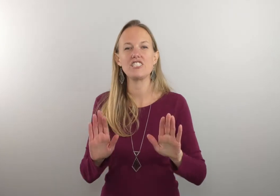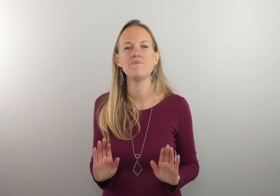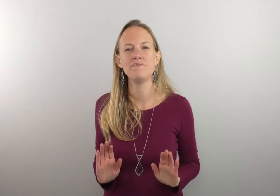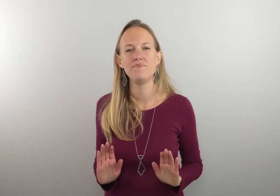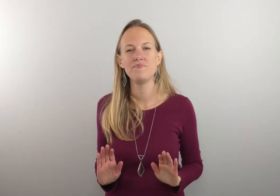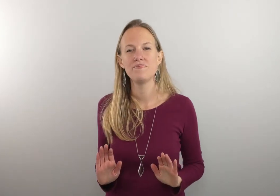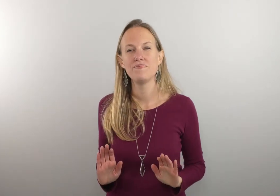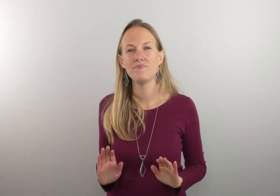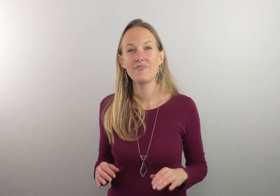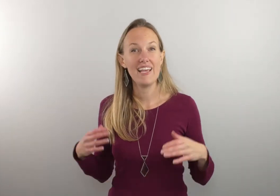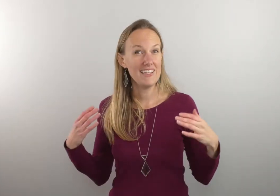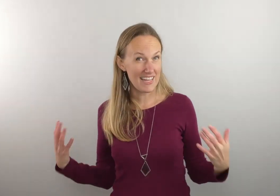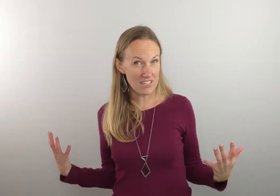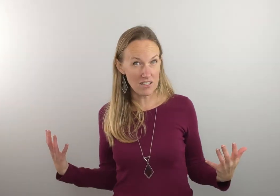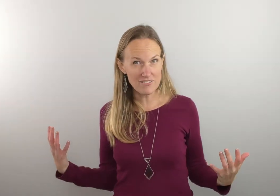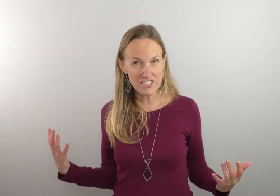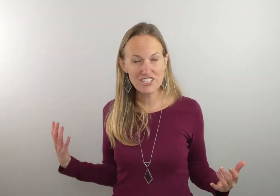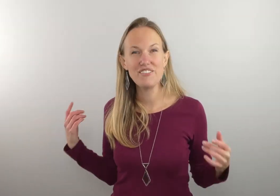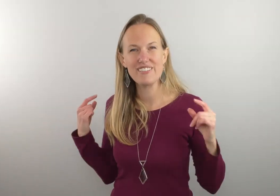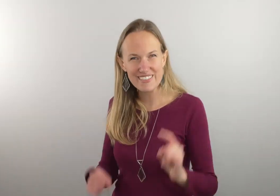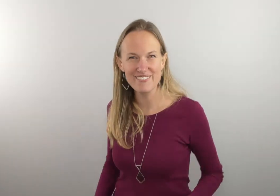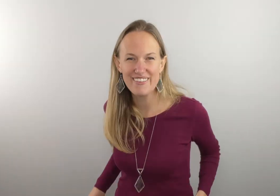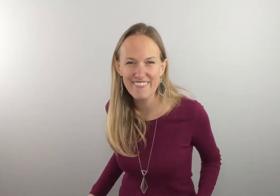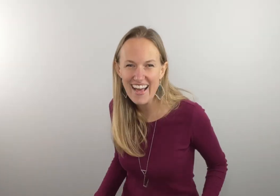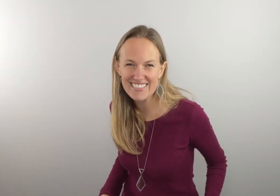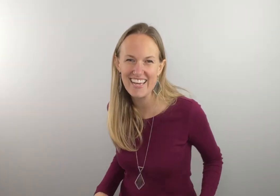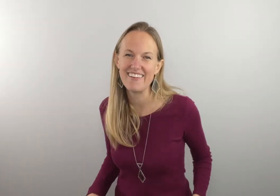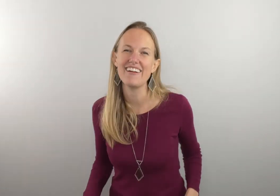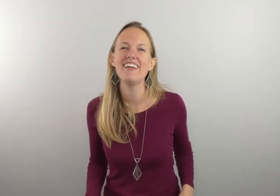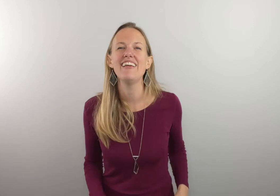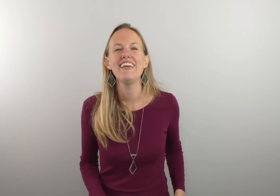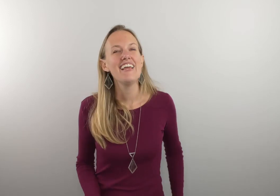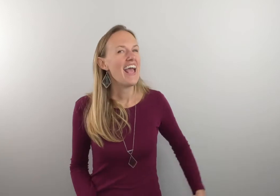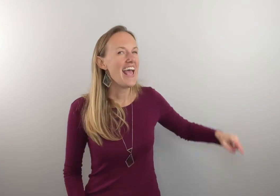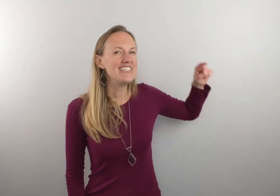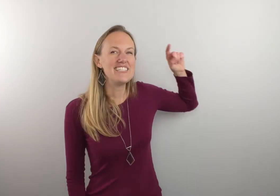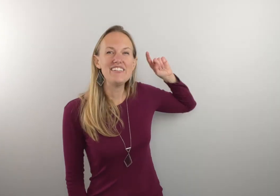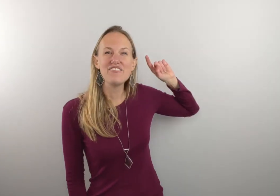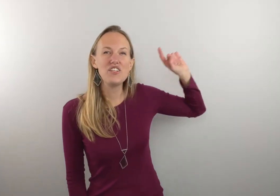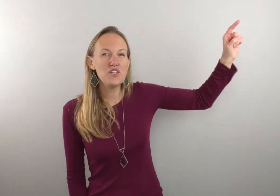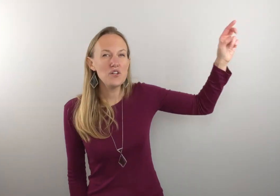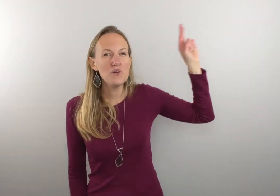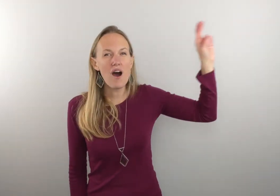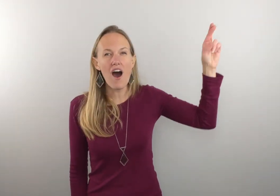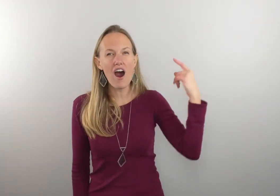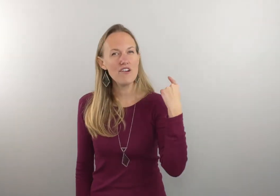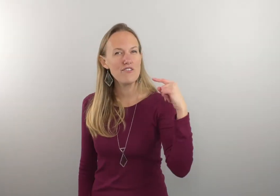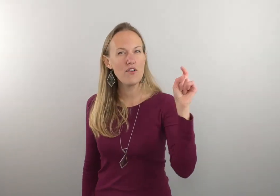okay and that's all of verse two so let's run through that together and if you are for